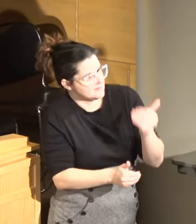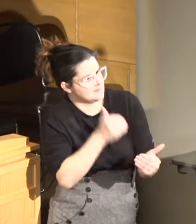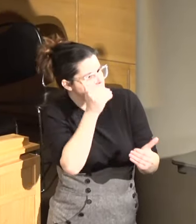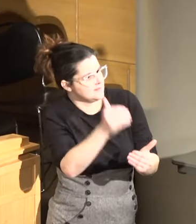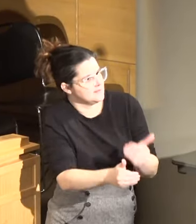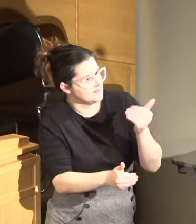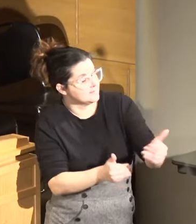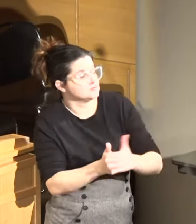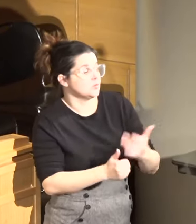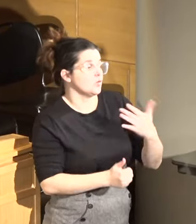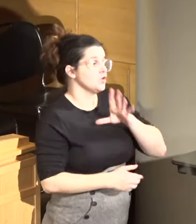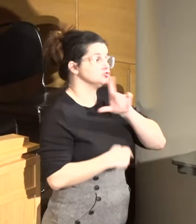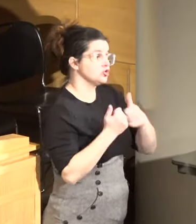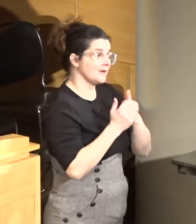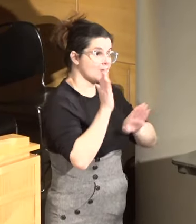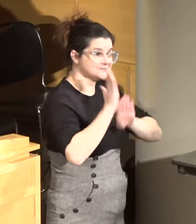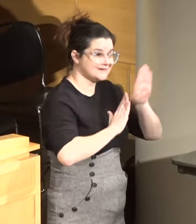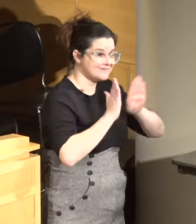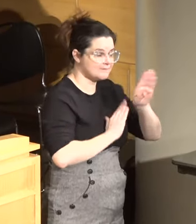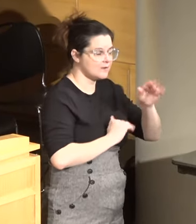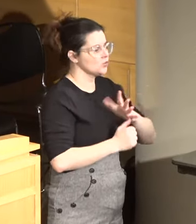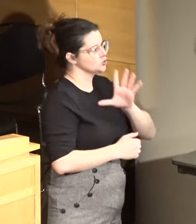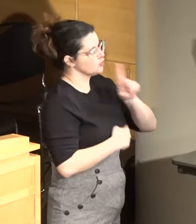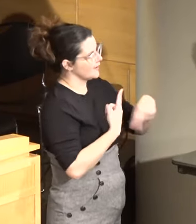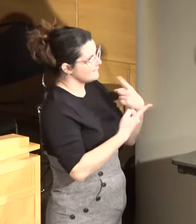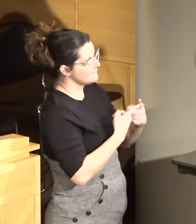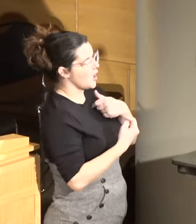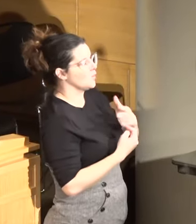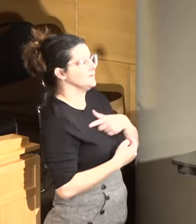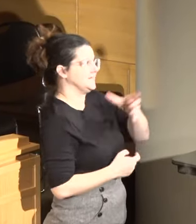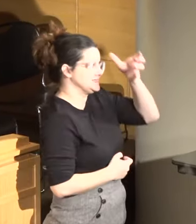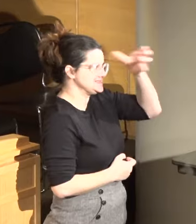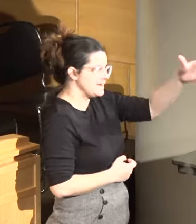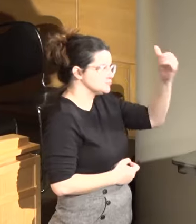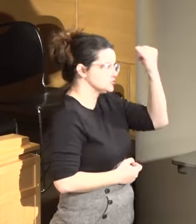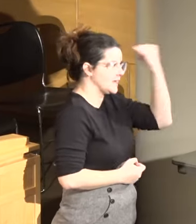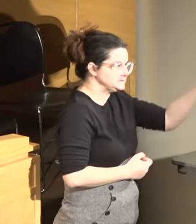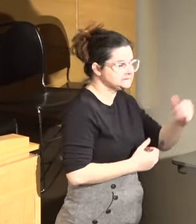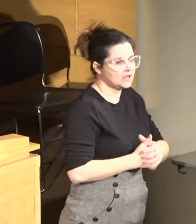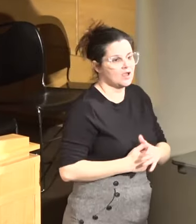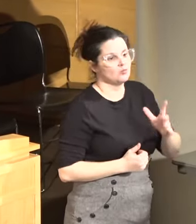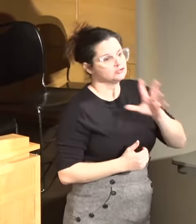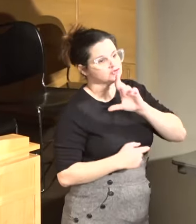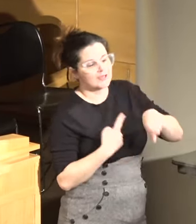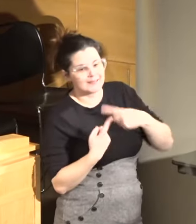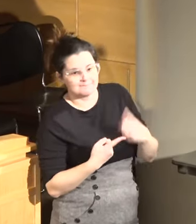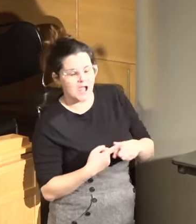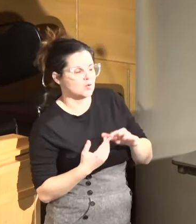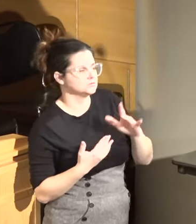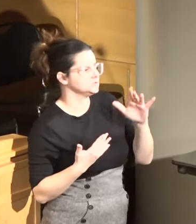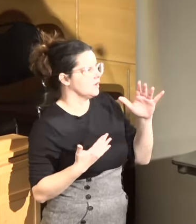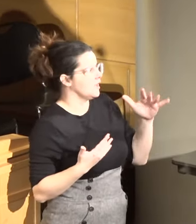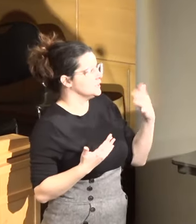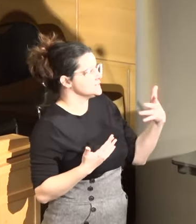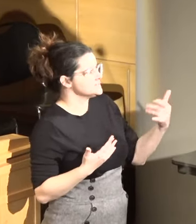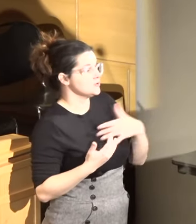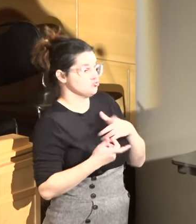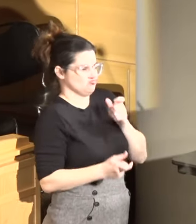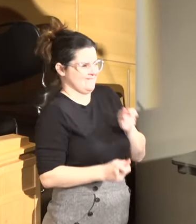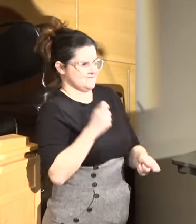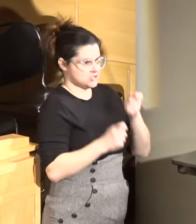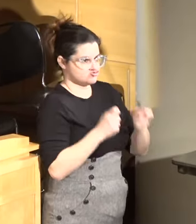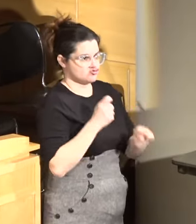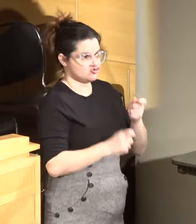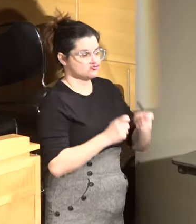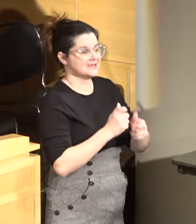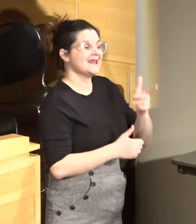we are talking about development, when we're talking about conception, when we are talking about revisions